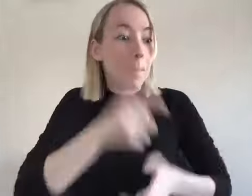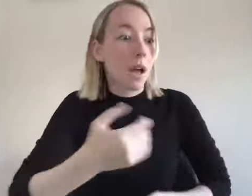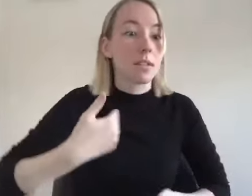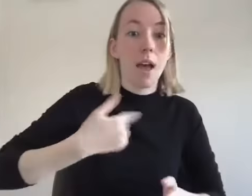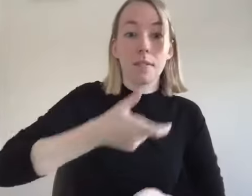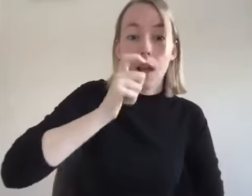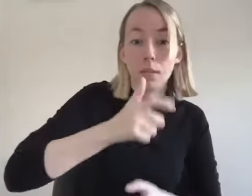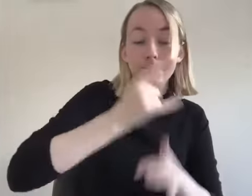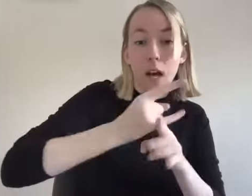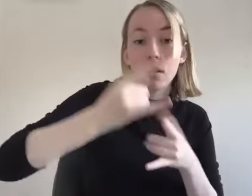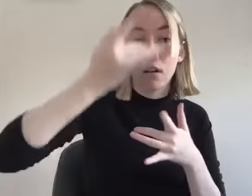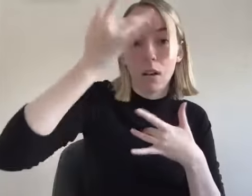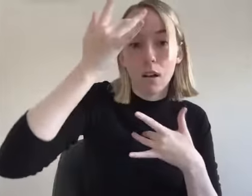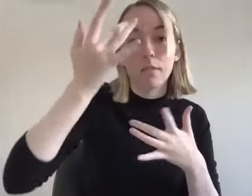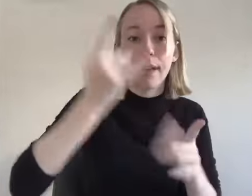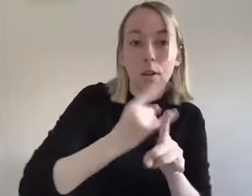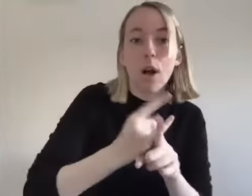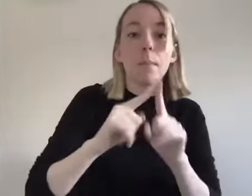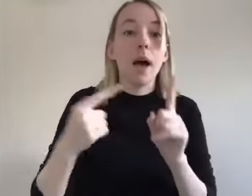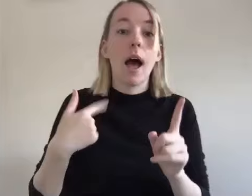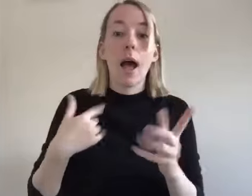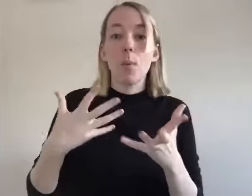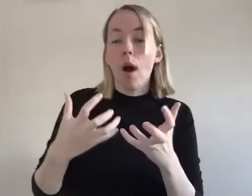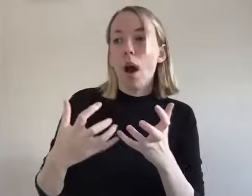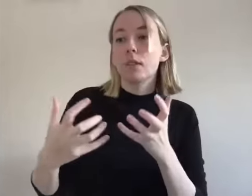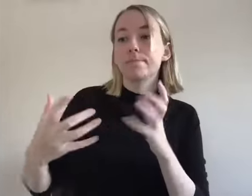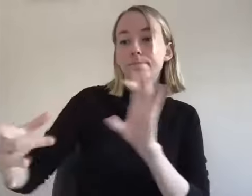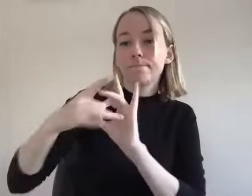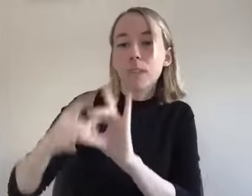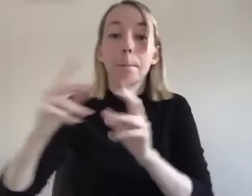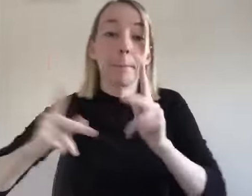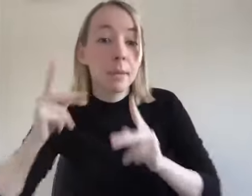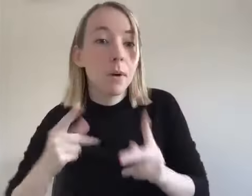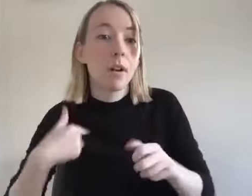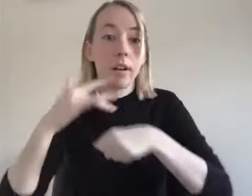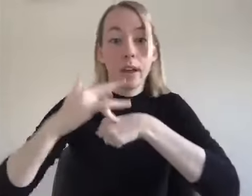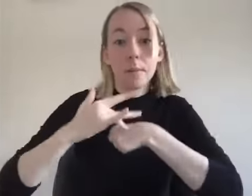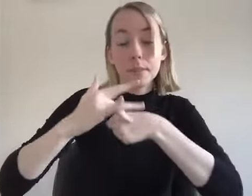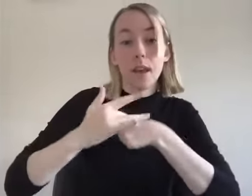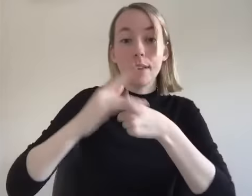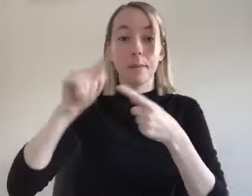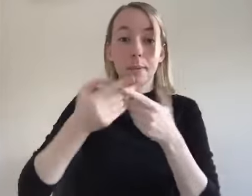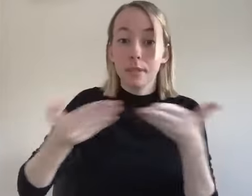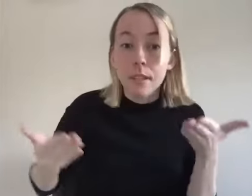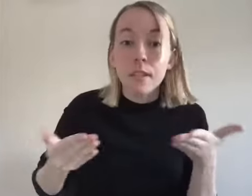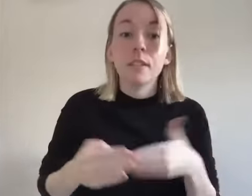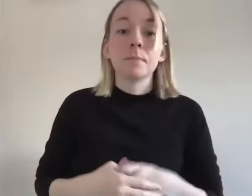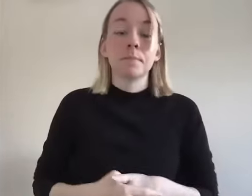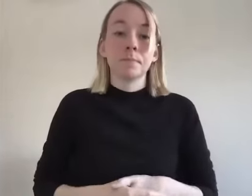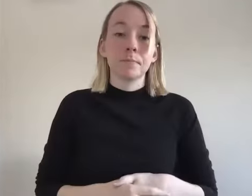alcohol but i do crave like mood-altering people and like i obsess about things